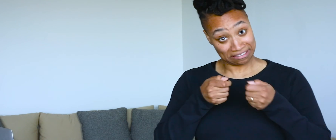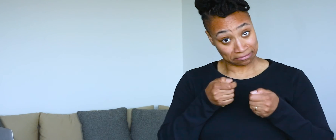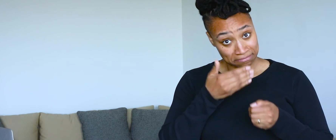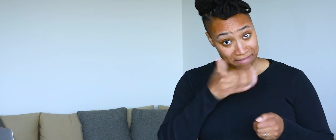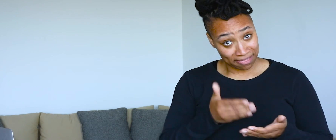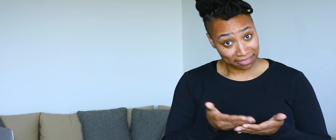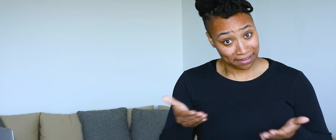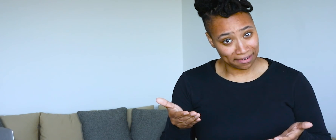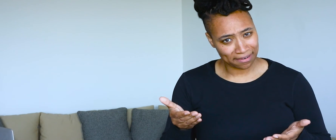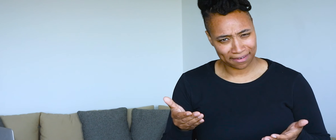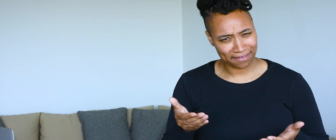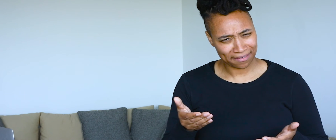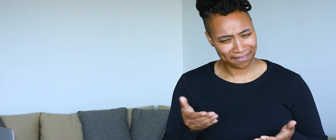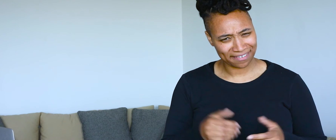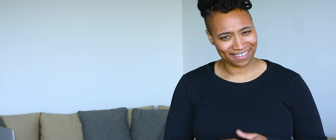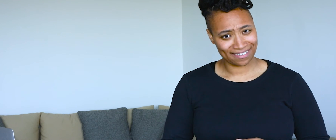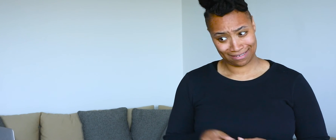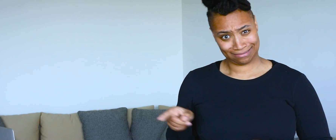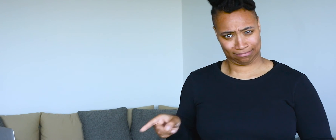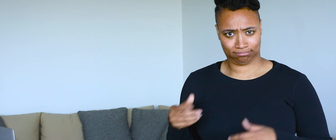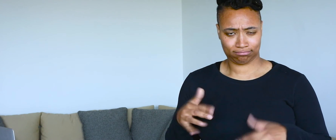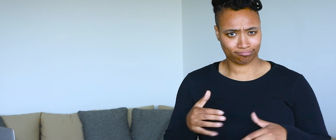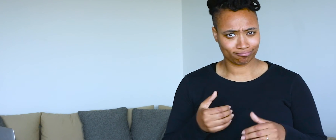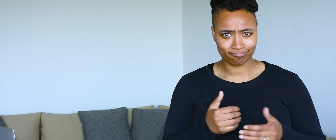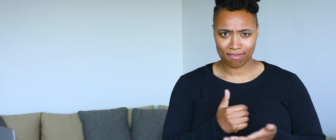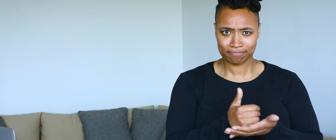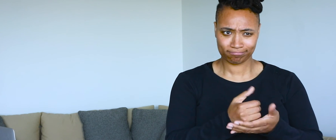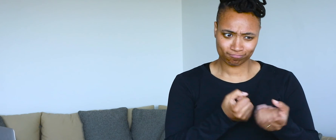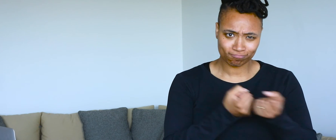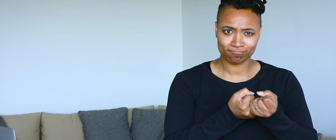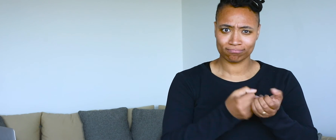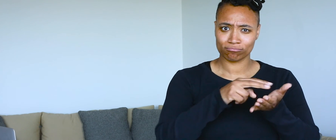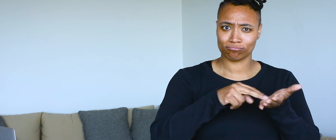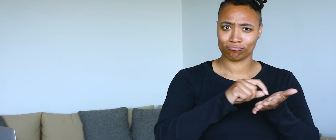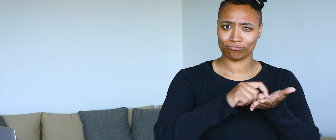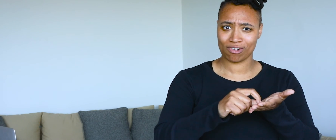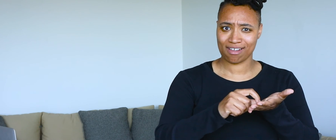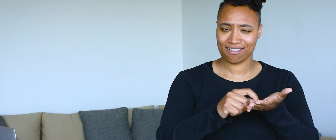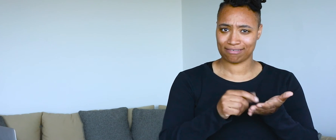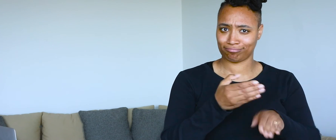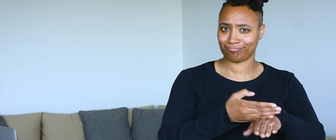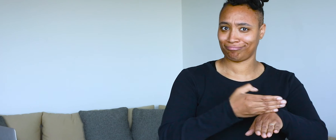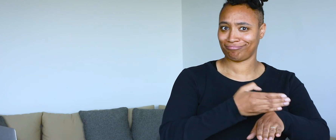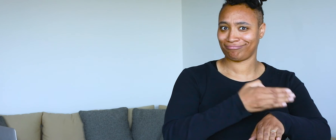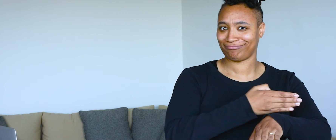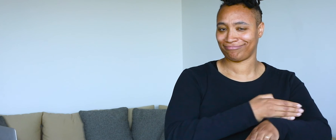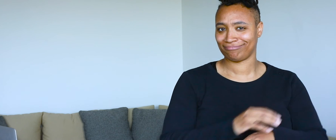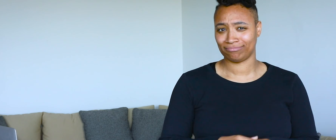So is text-based communication really that bad? Well, it seems to help boost English literacy skills over time